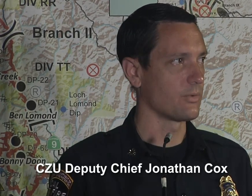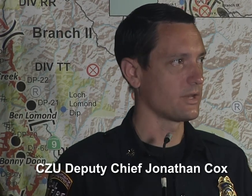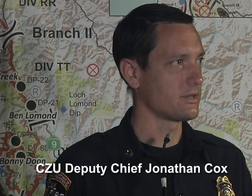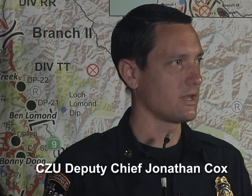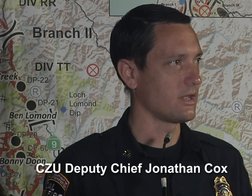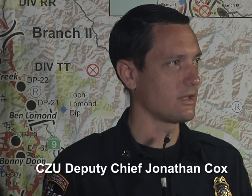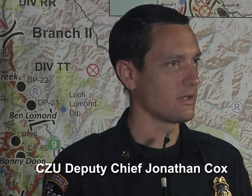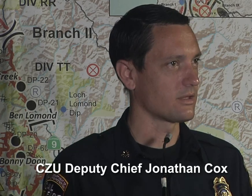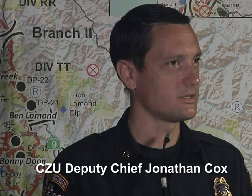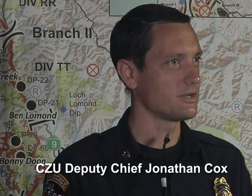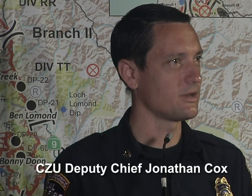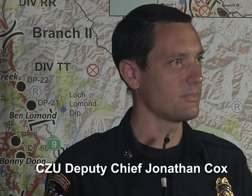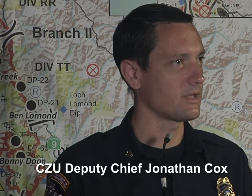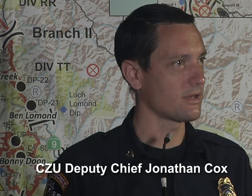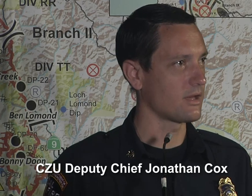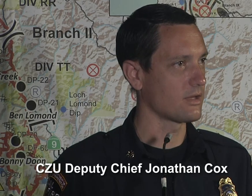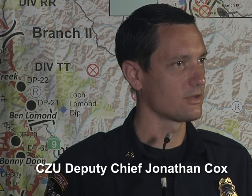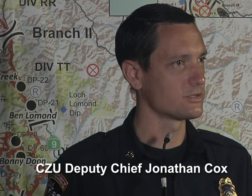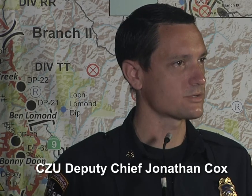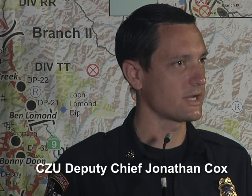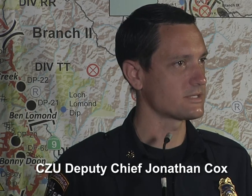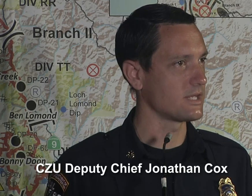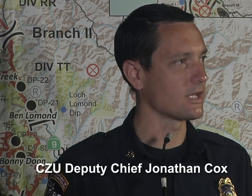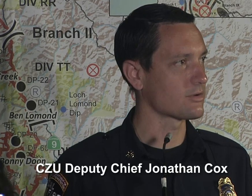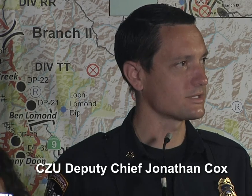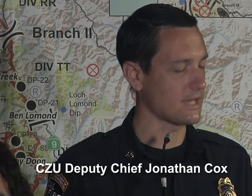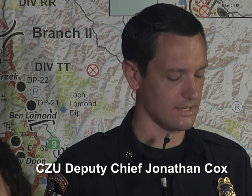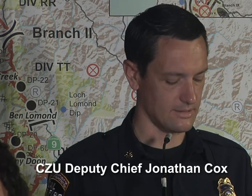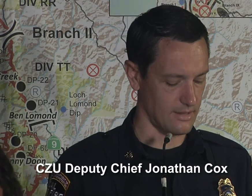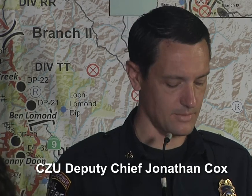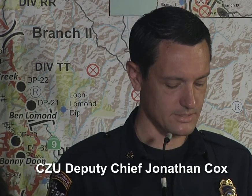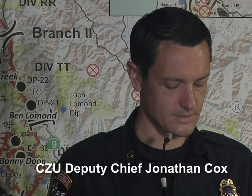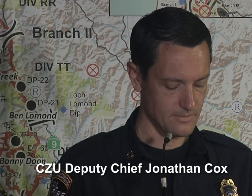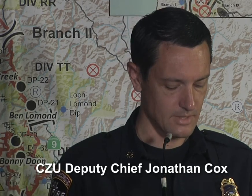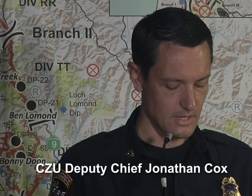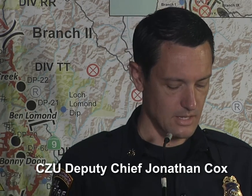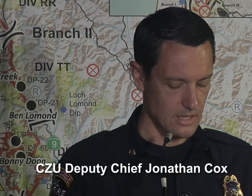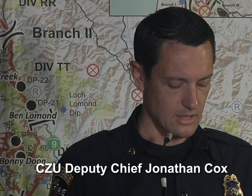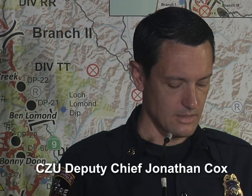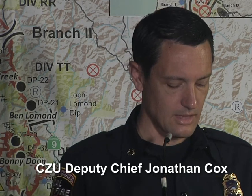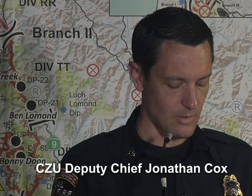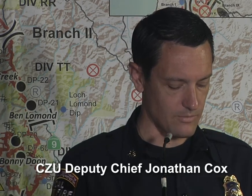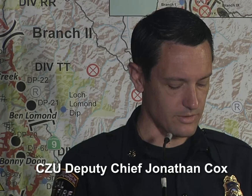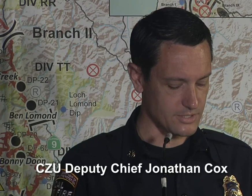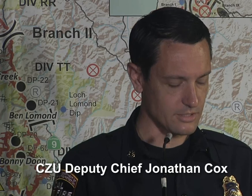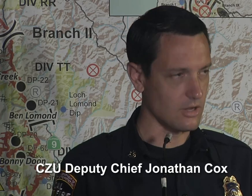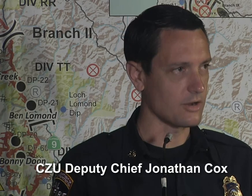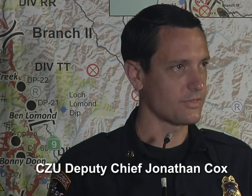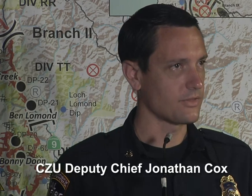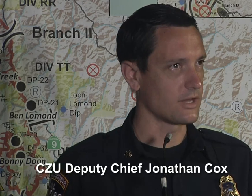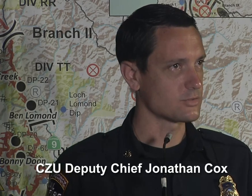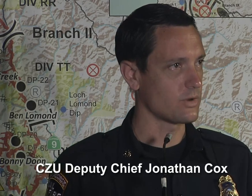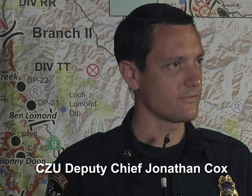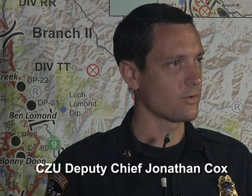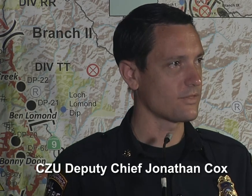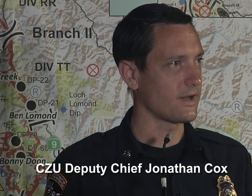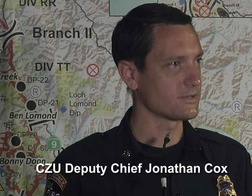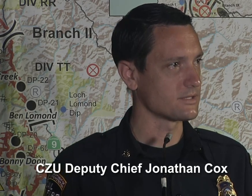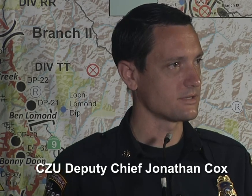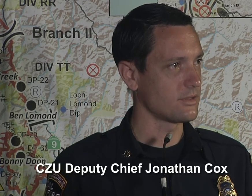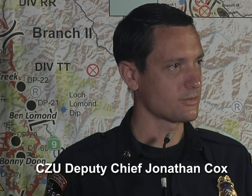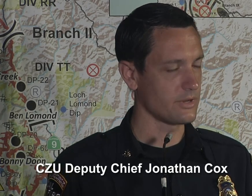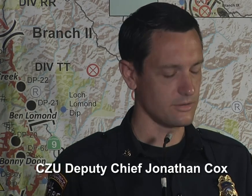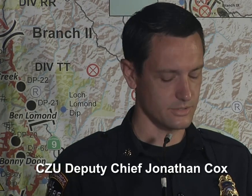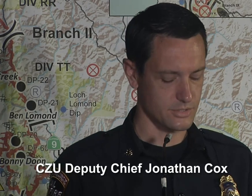So we continue to make good strides to increase that containment. However, there still are 24